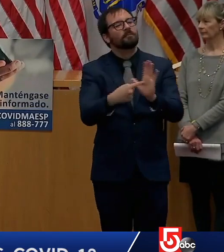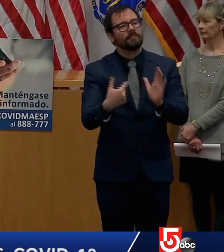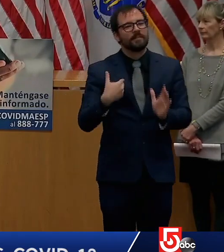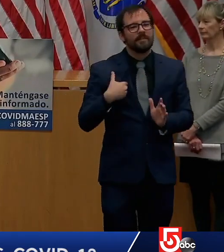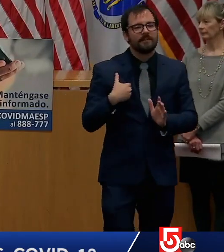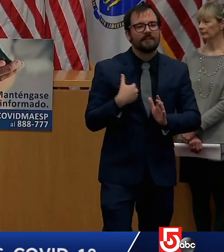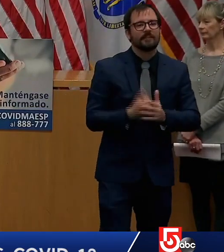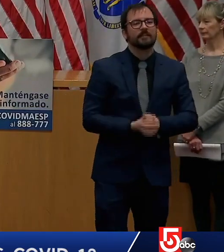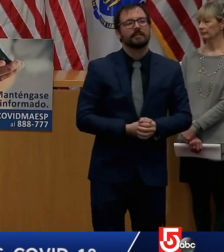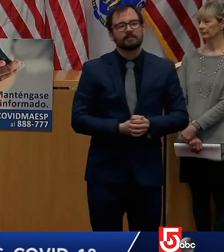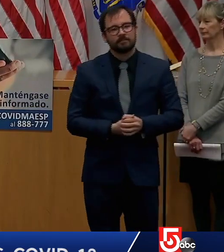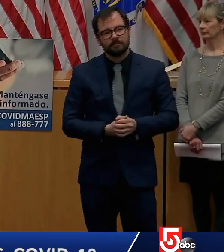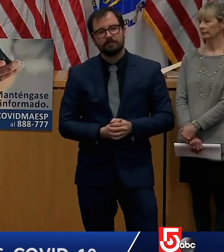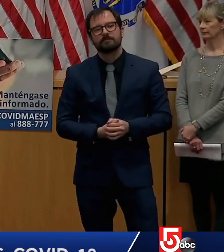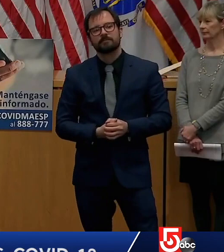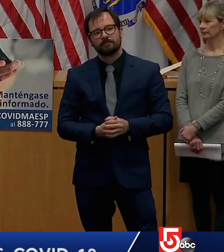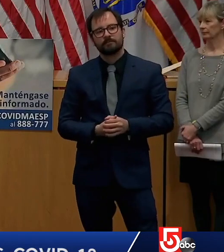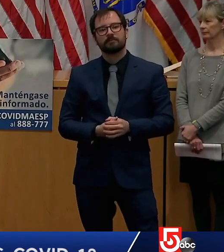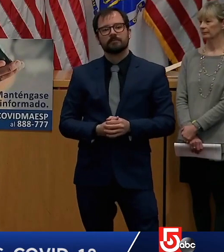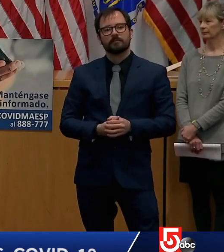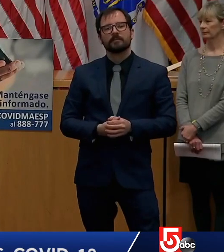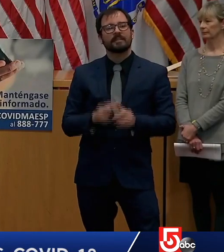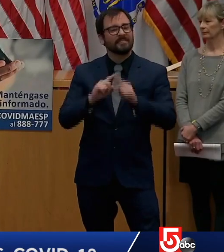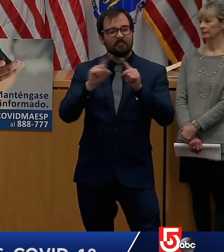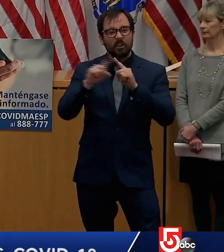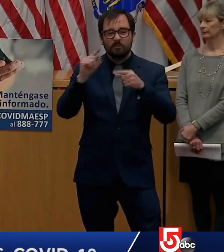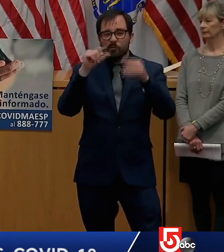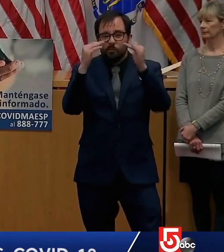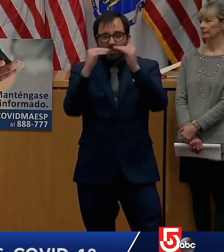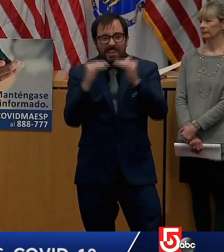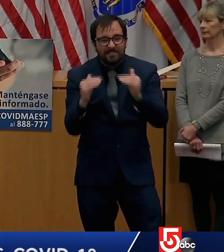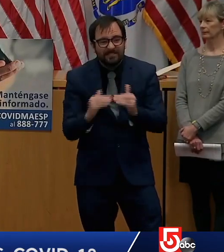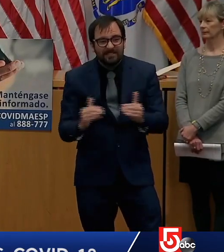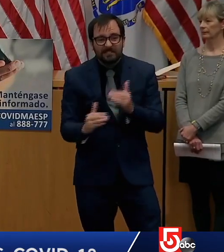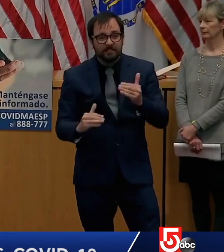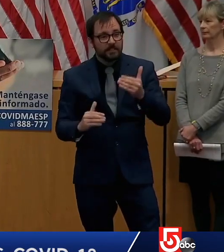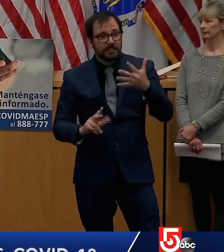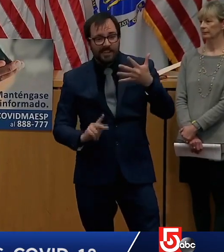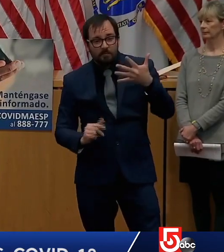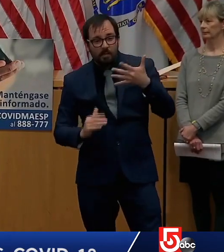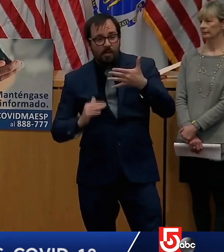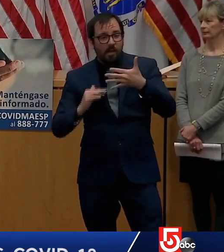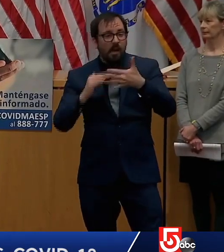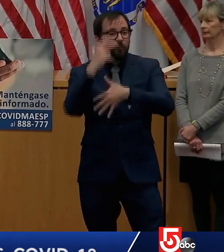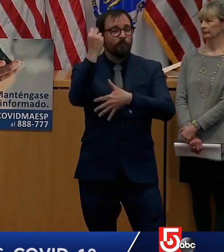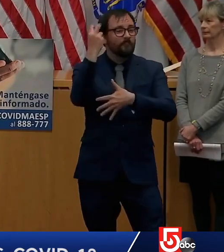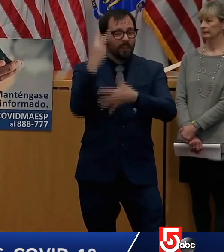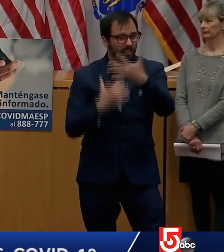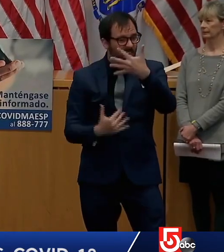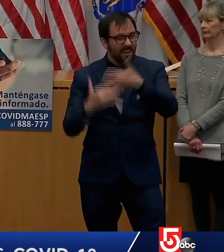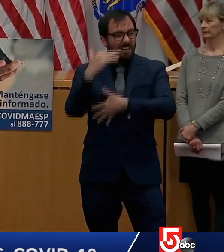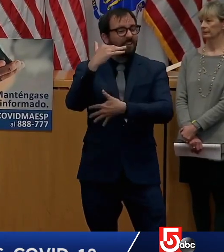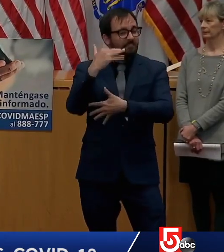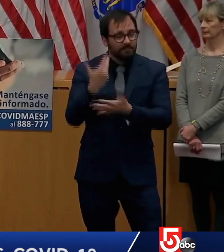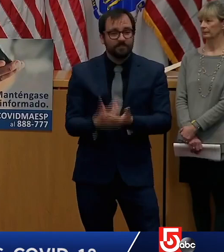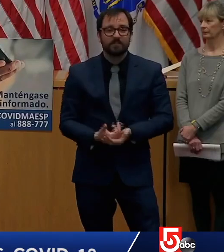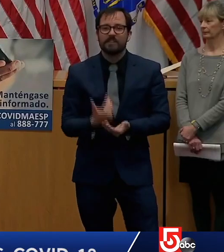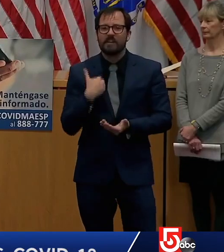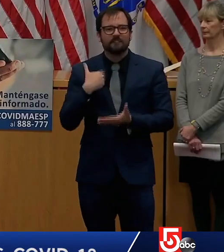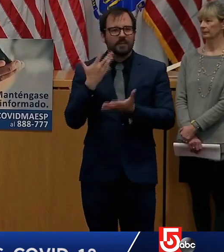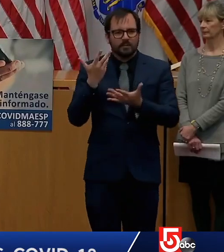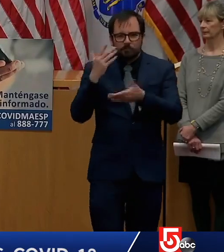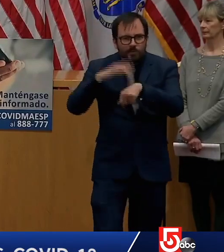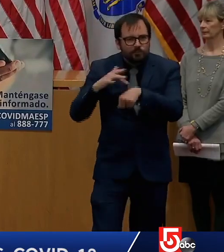as different abilities and they provide teachers with the resources they need to be able to include